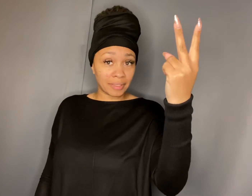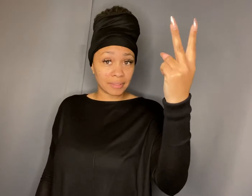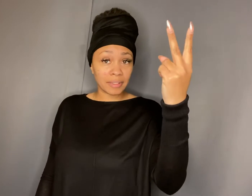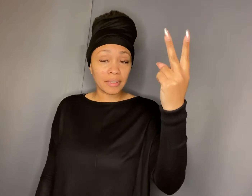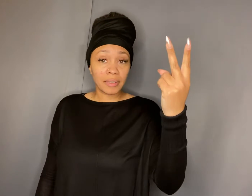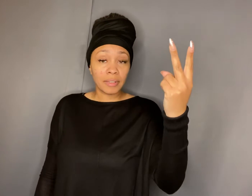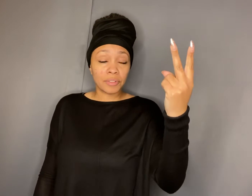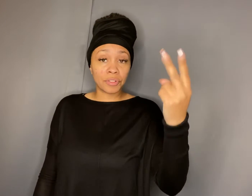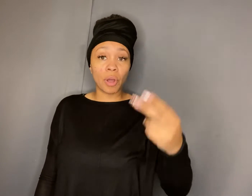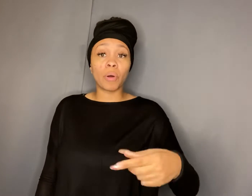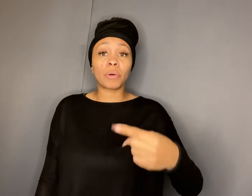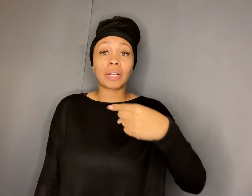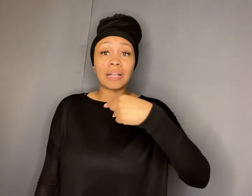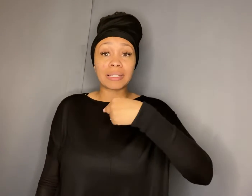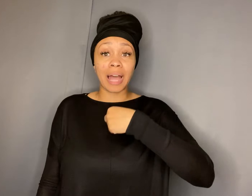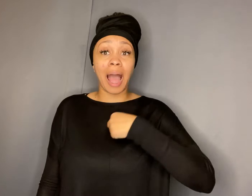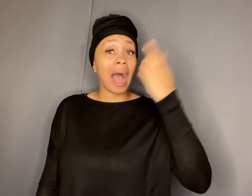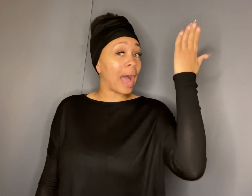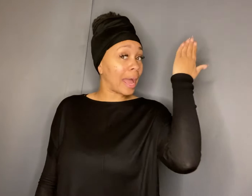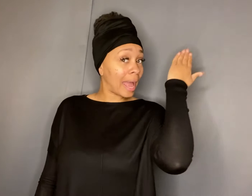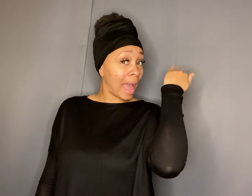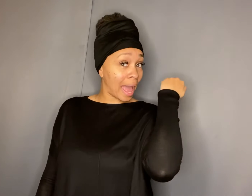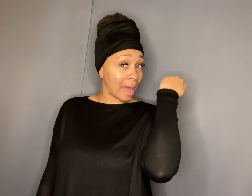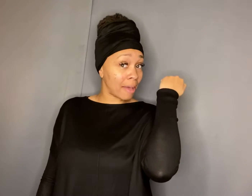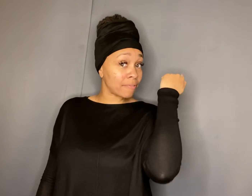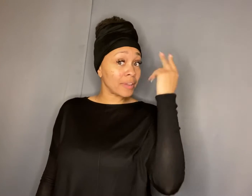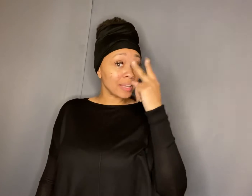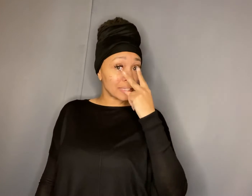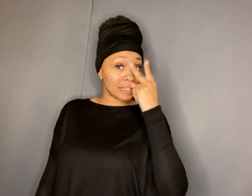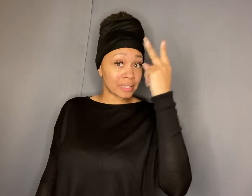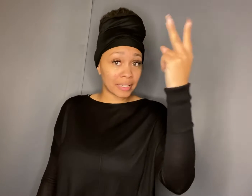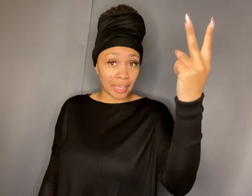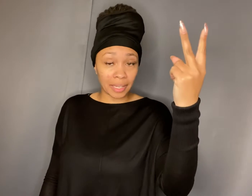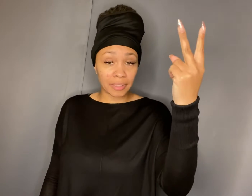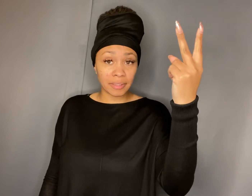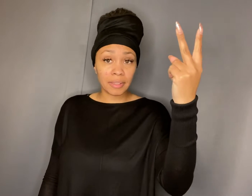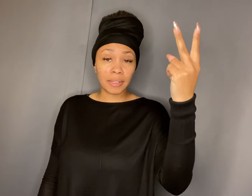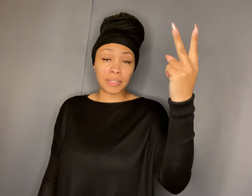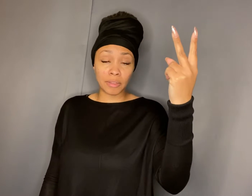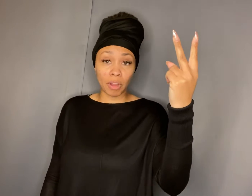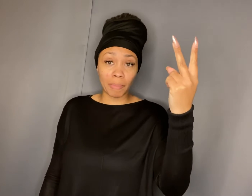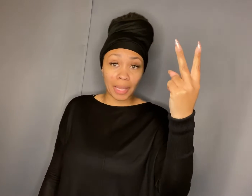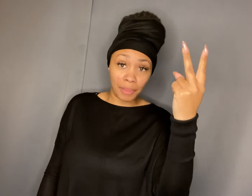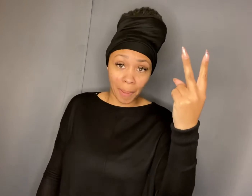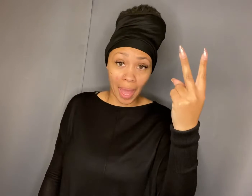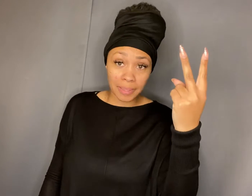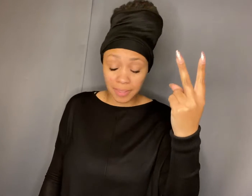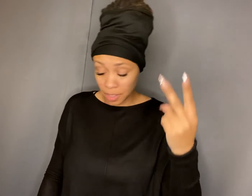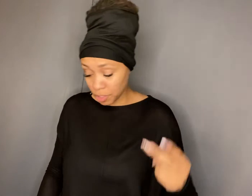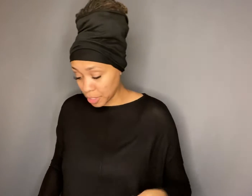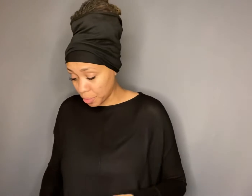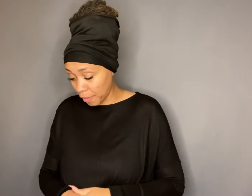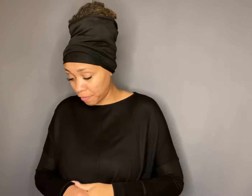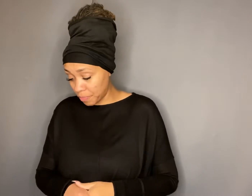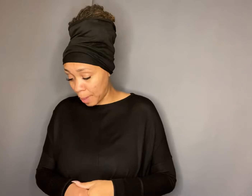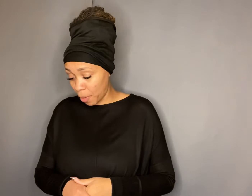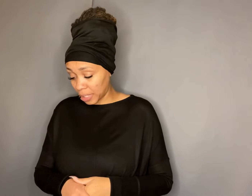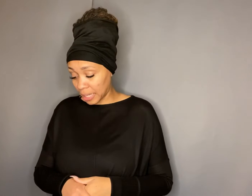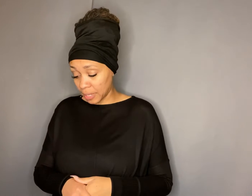so because i have seen because it's talking about in the past so let's do that that part again